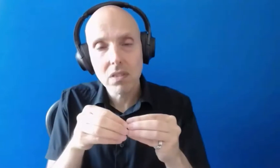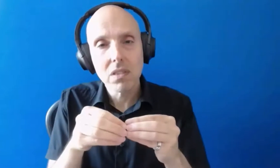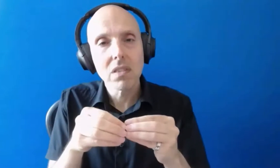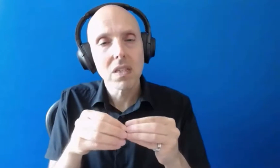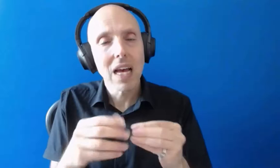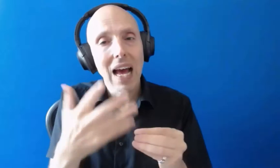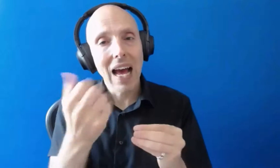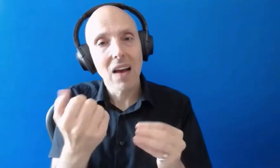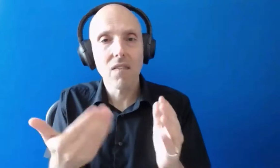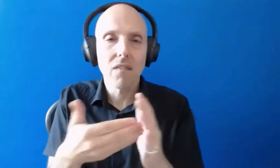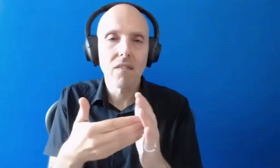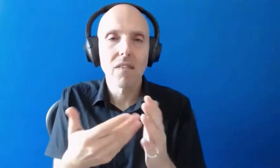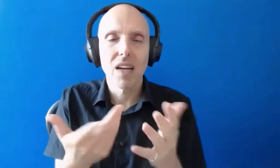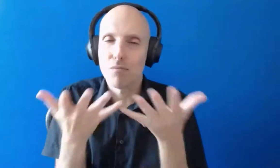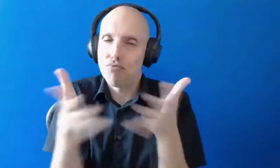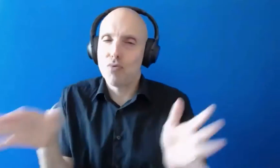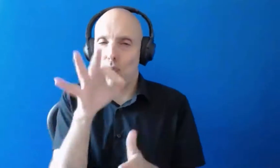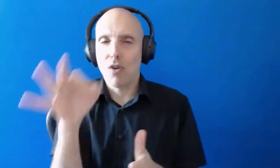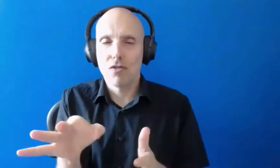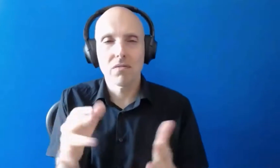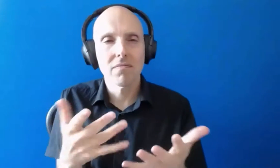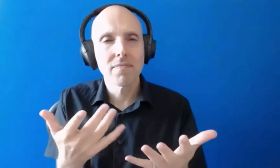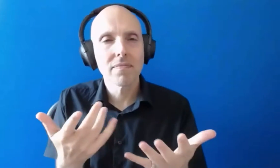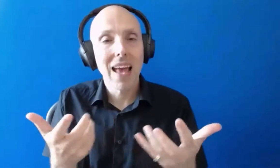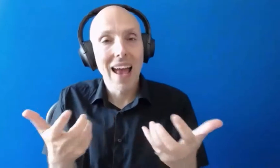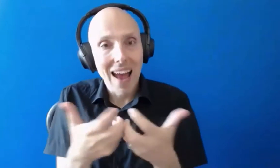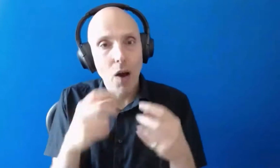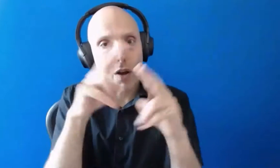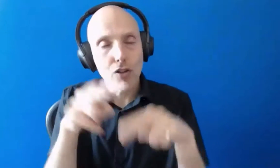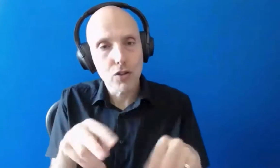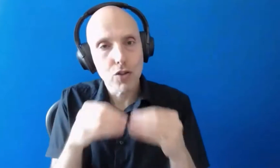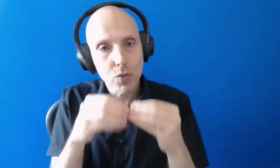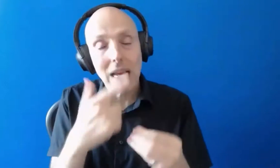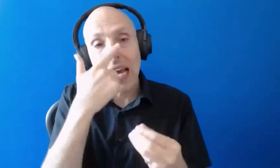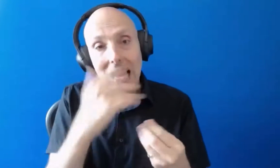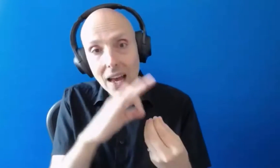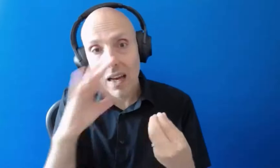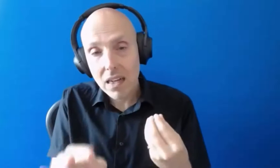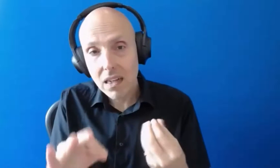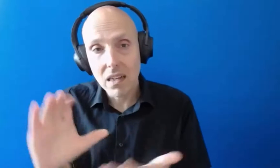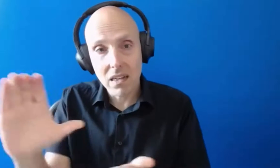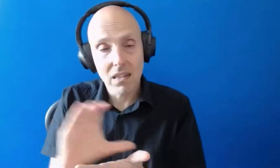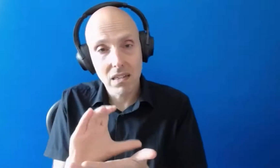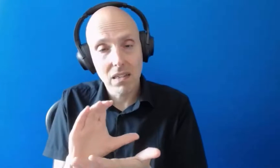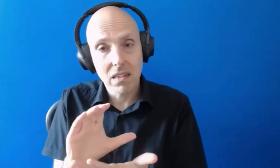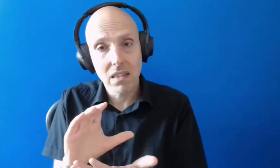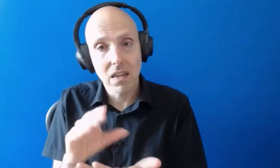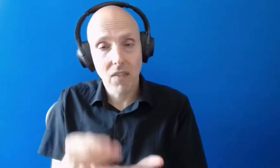students so i suppose that's a broader question about how international students can if they can apply to student finance